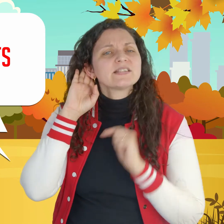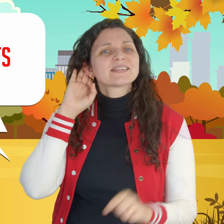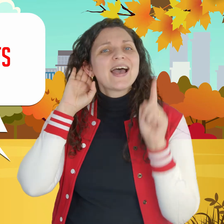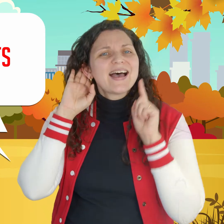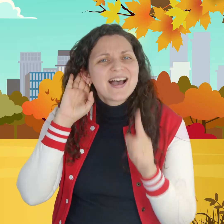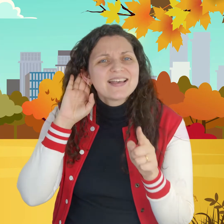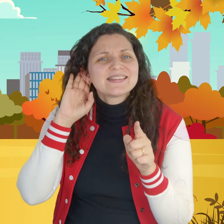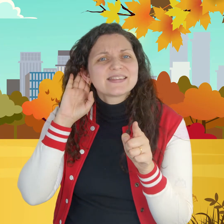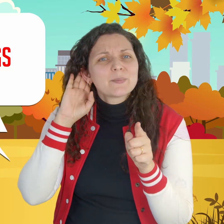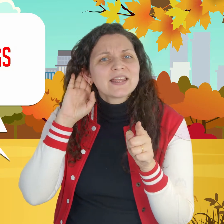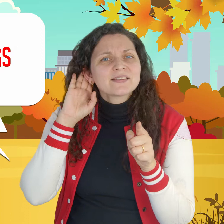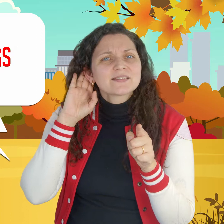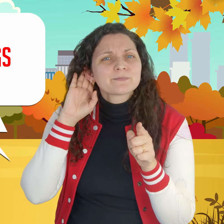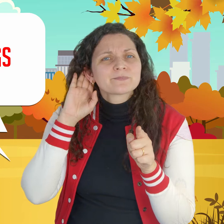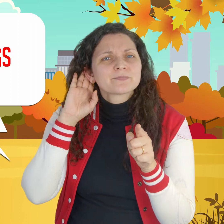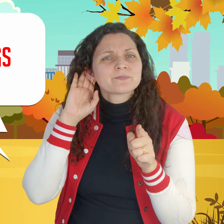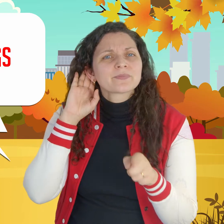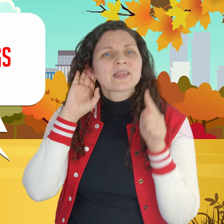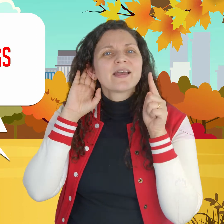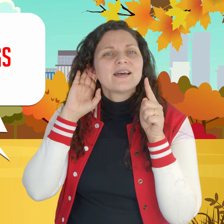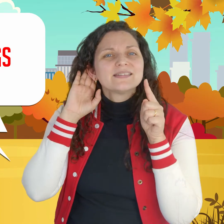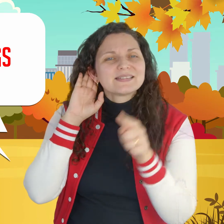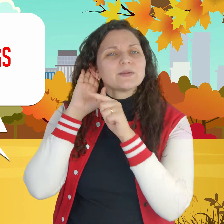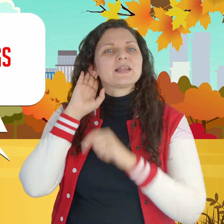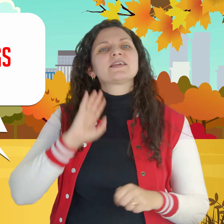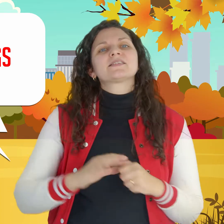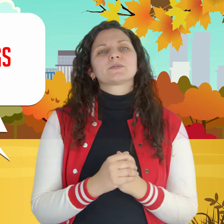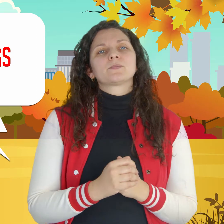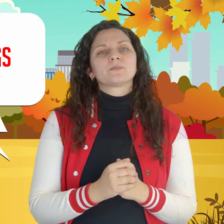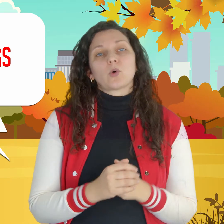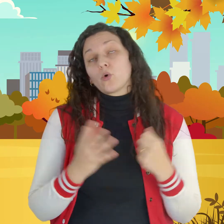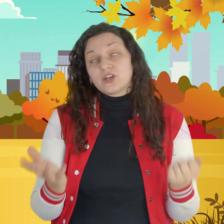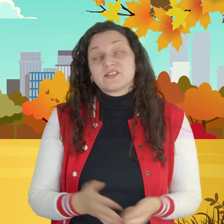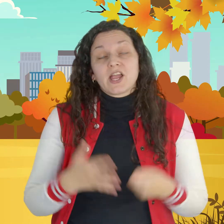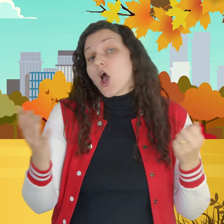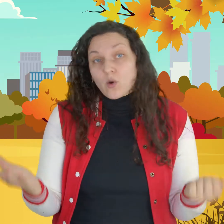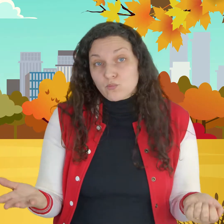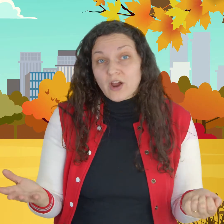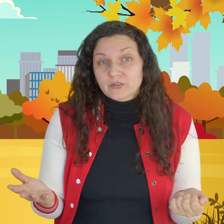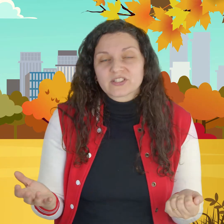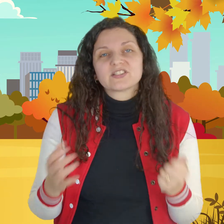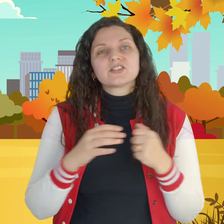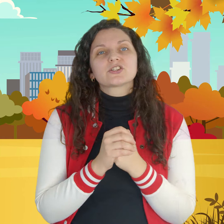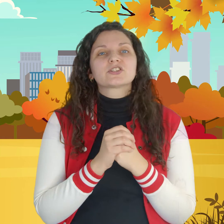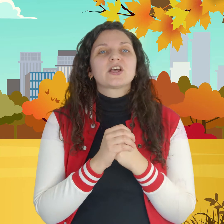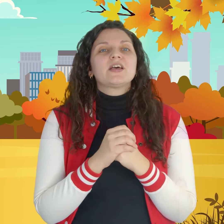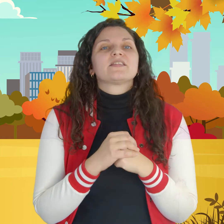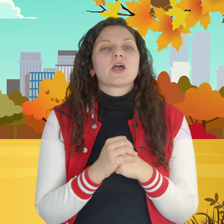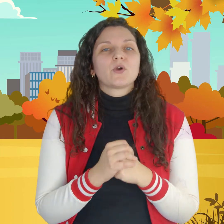siblings siblings or we can say brothers and sisters then we